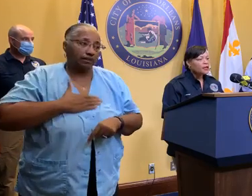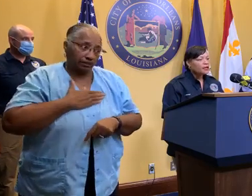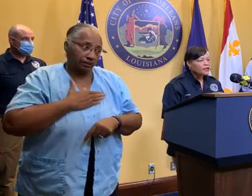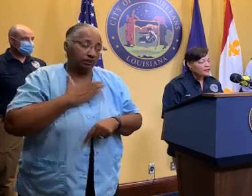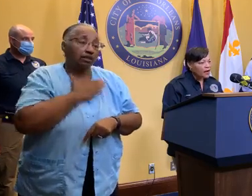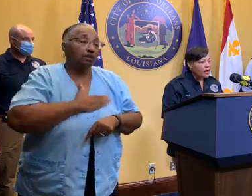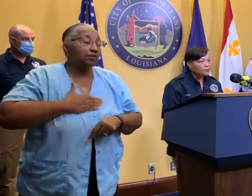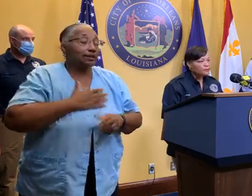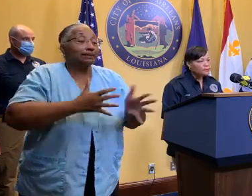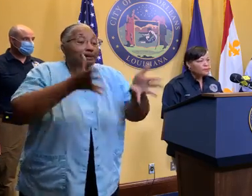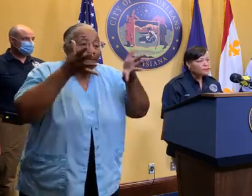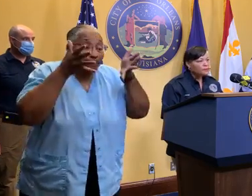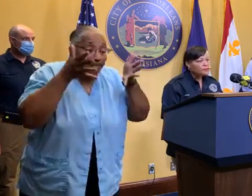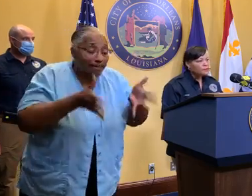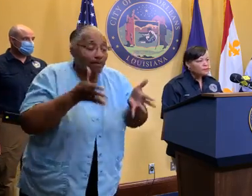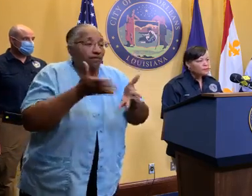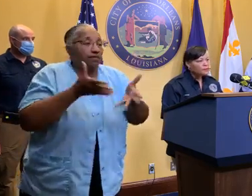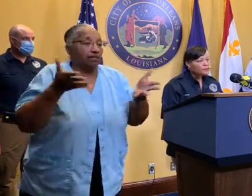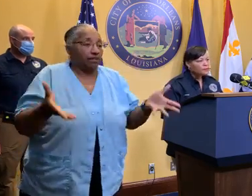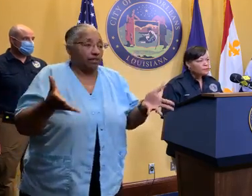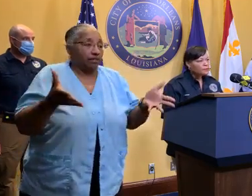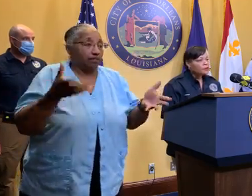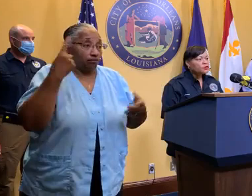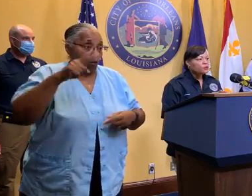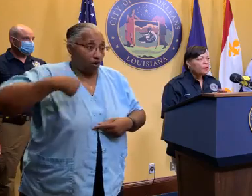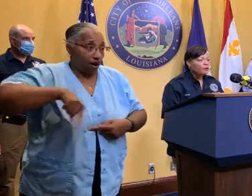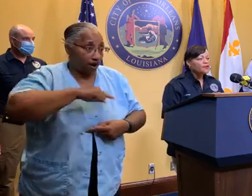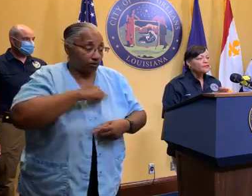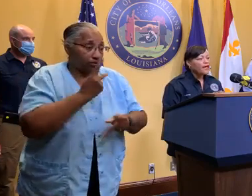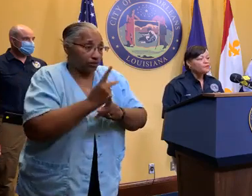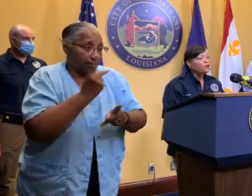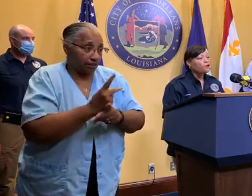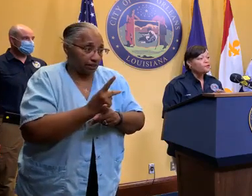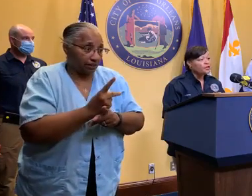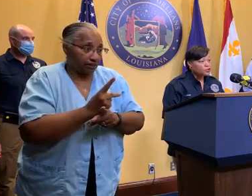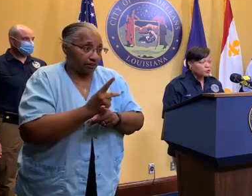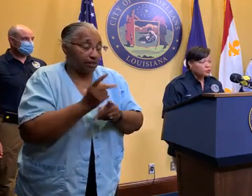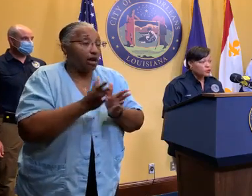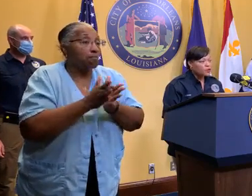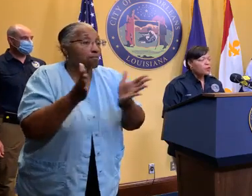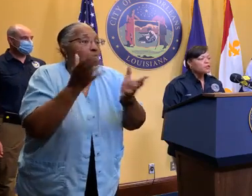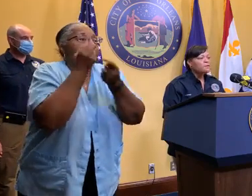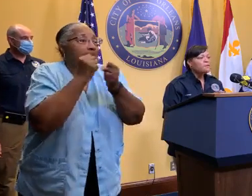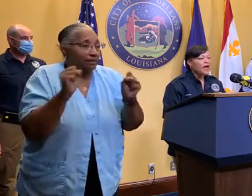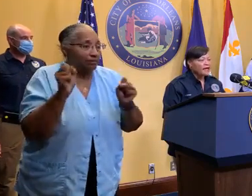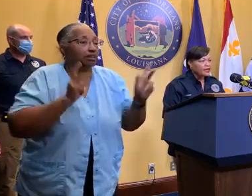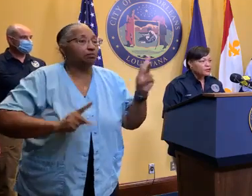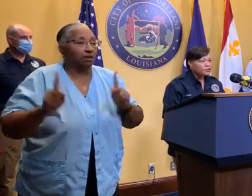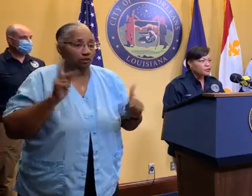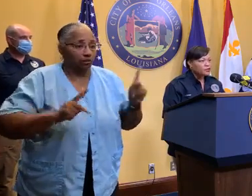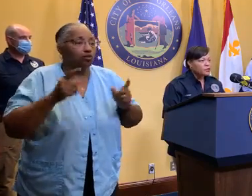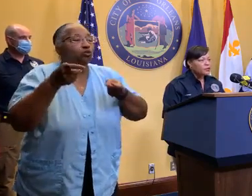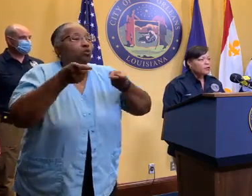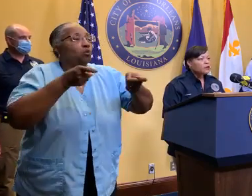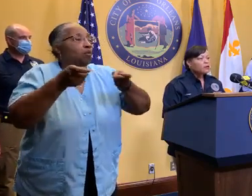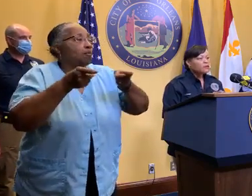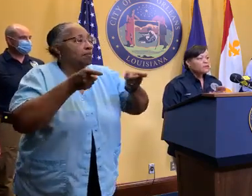leave it up to public safety officials to manage